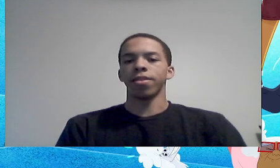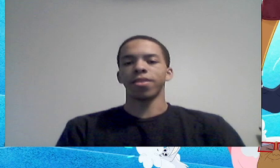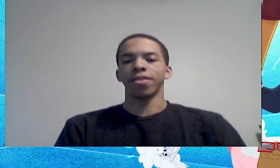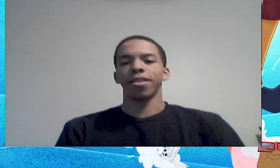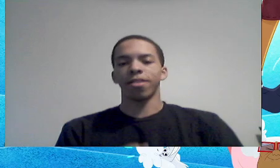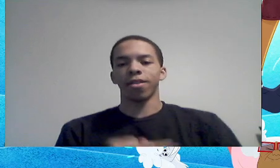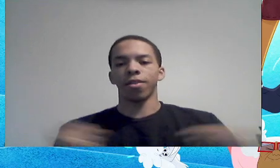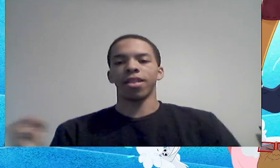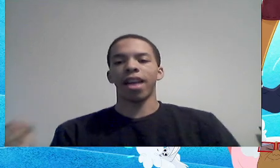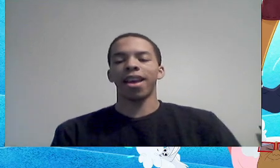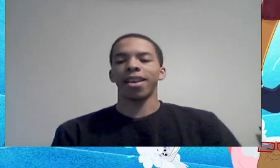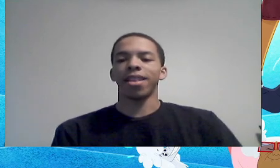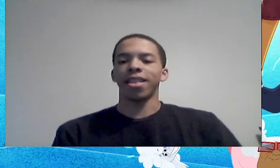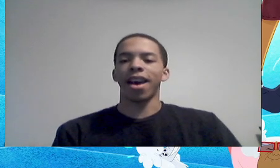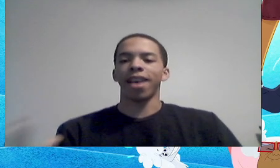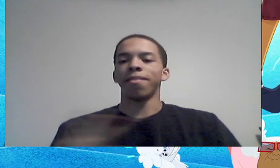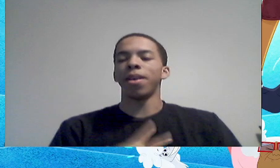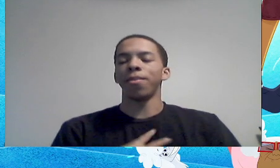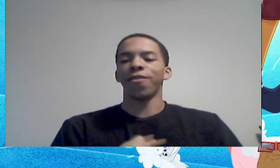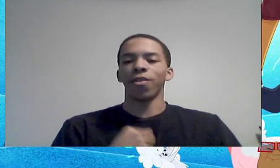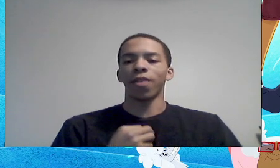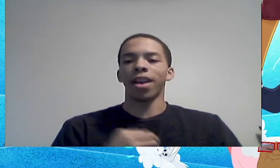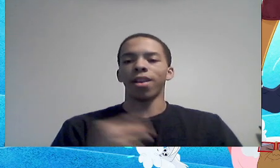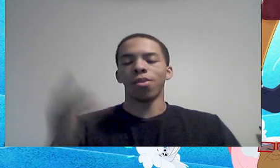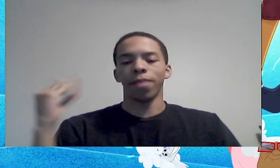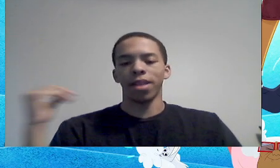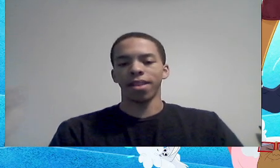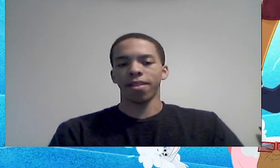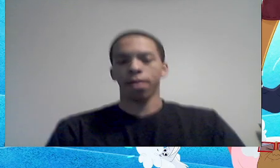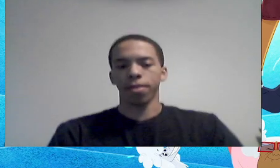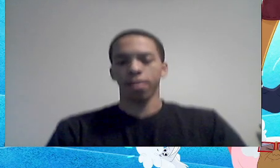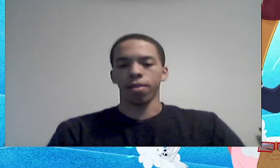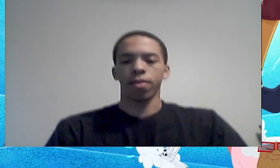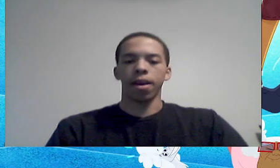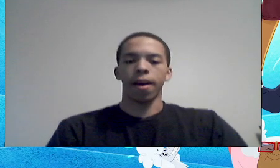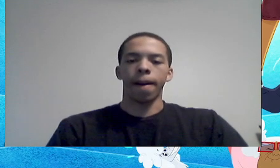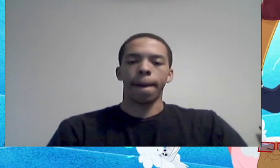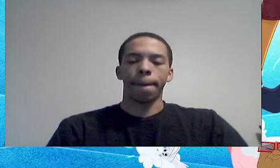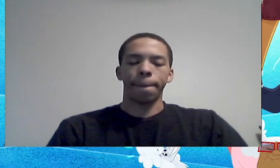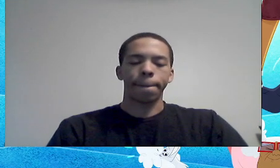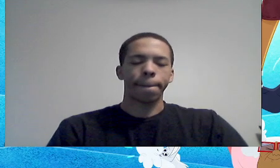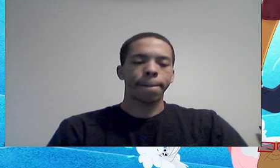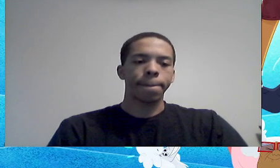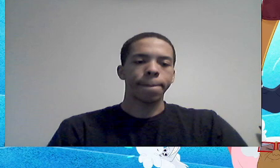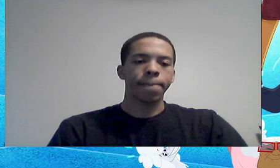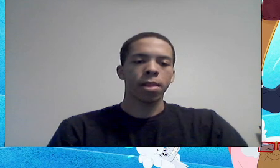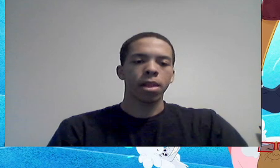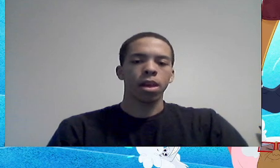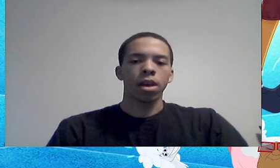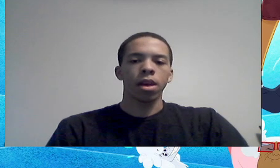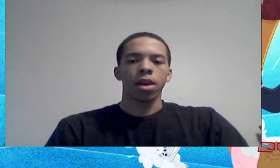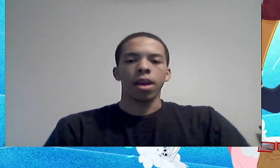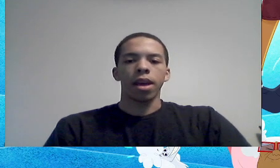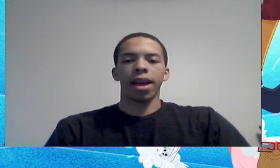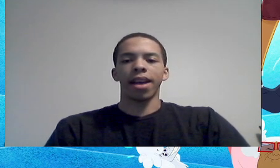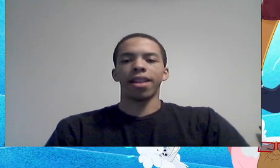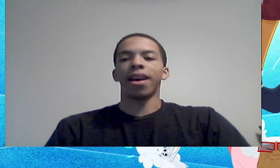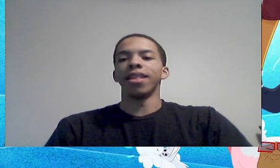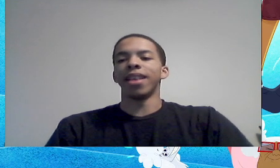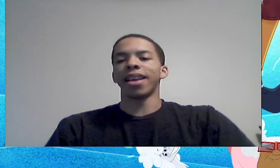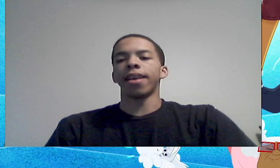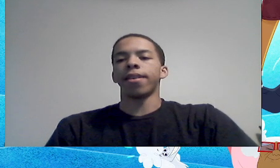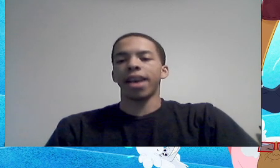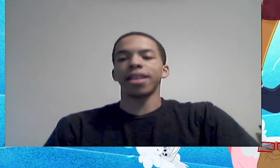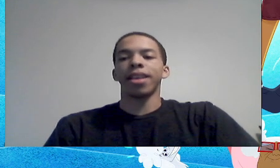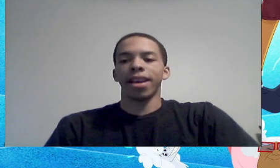it was so, so that, that made me feel right at home in this episode, um, and